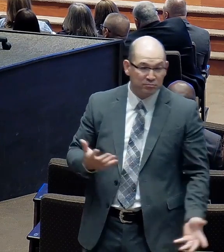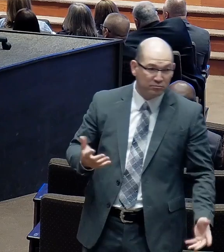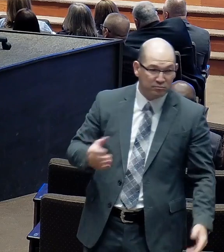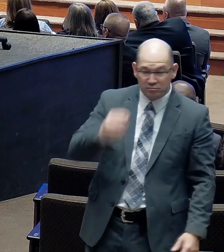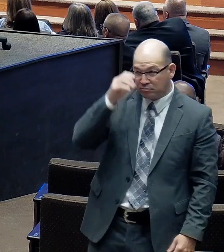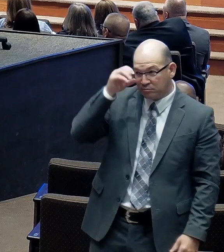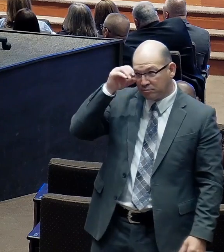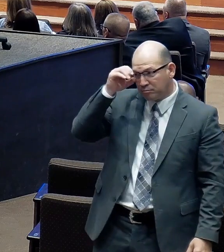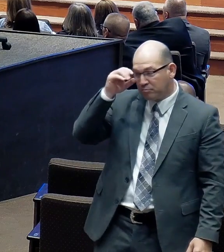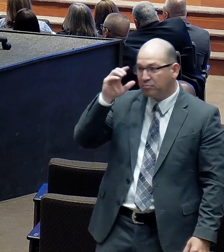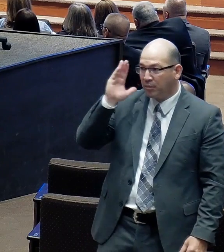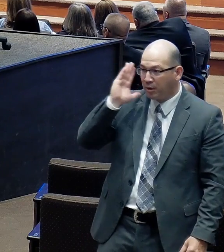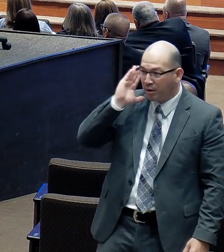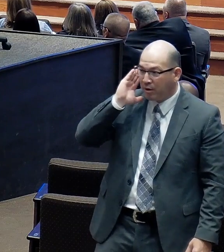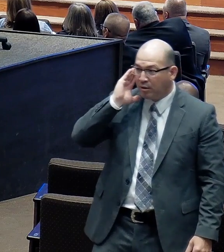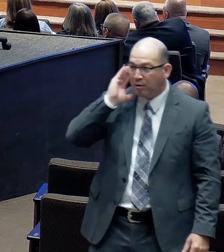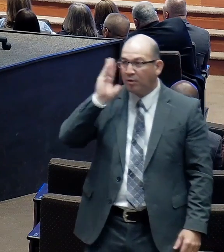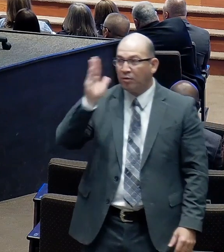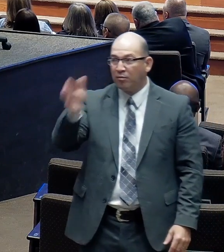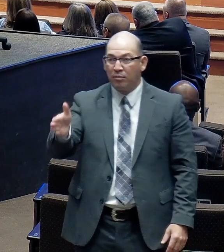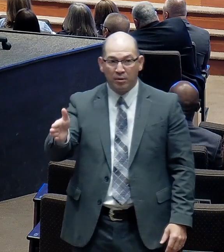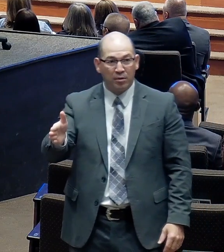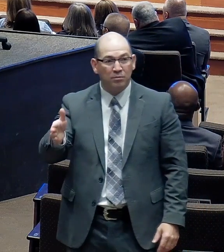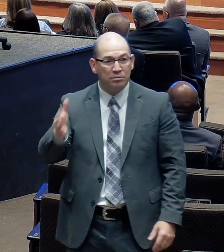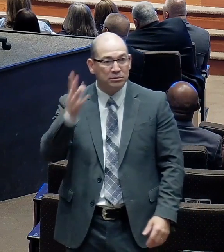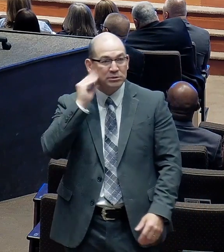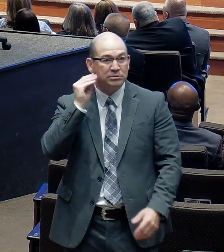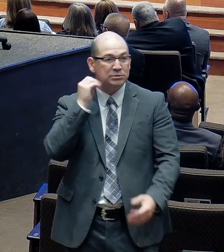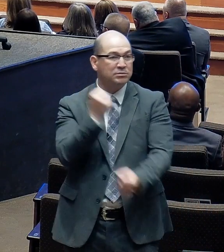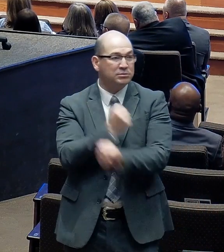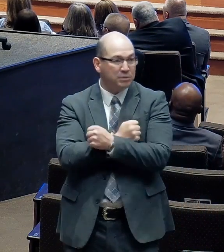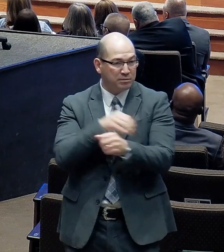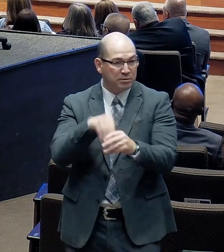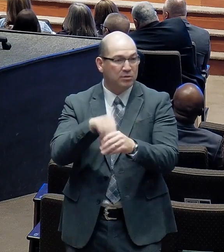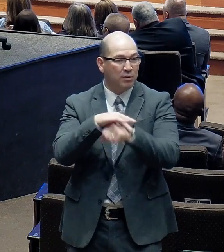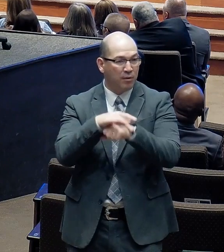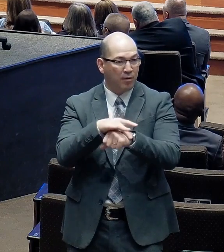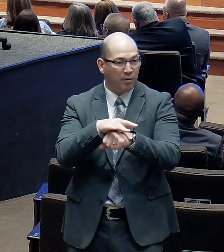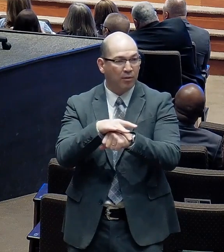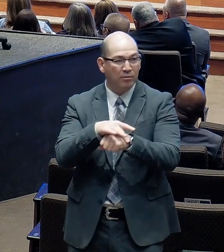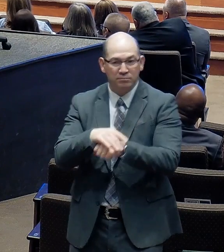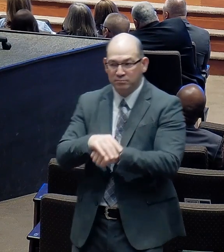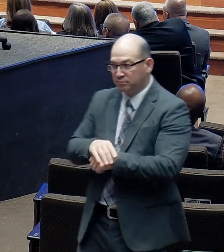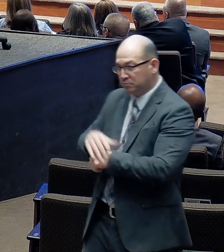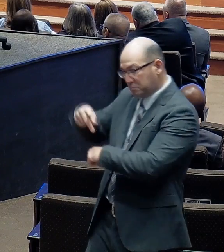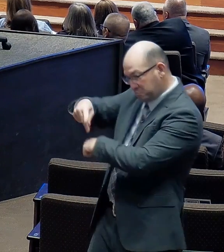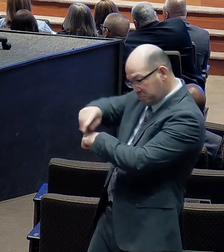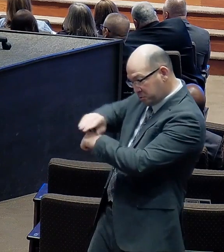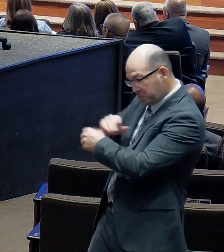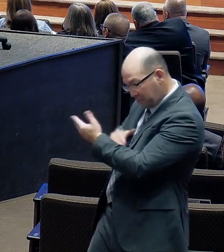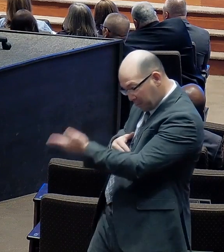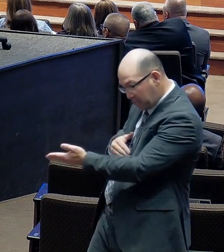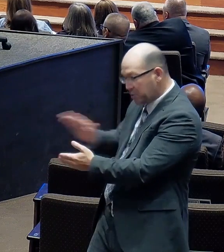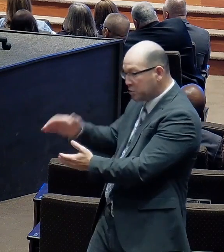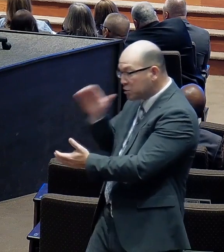Pastor Miss Chapel. The staff members. The deacons. The members of Lancaster.